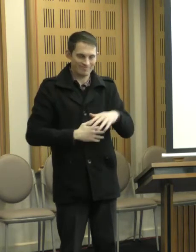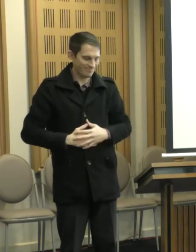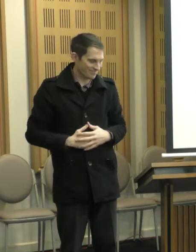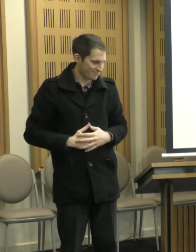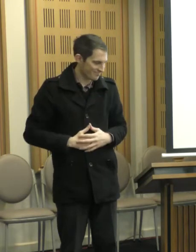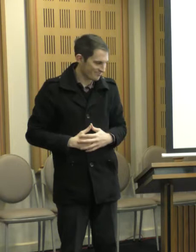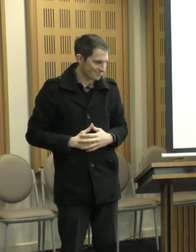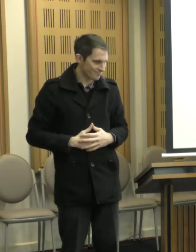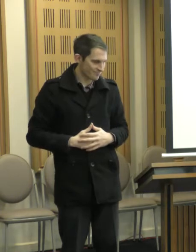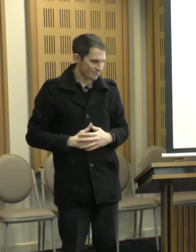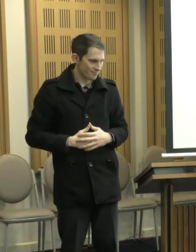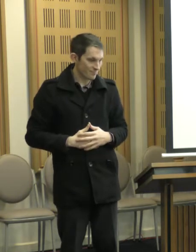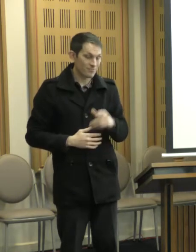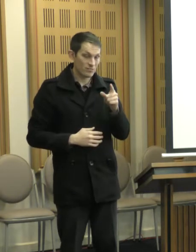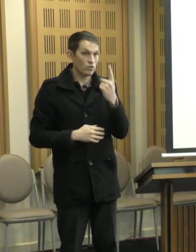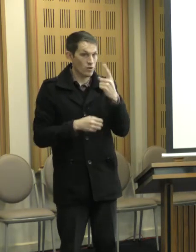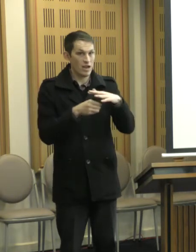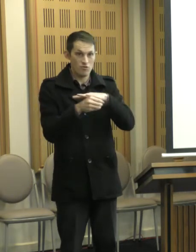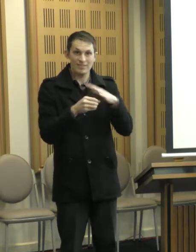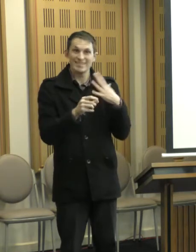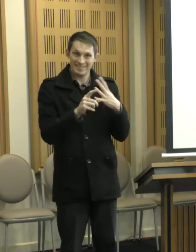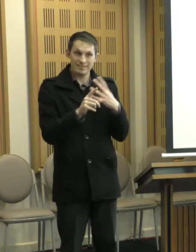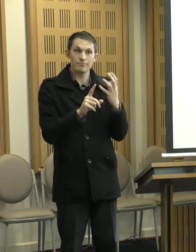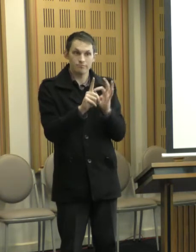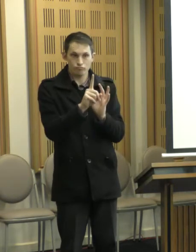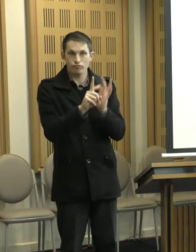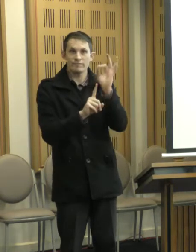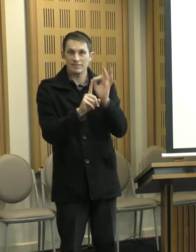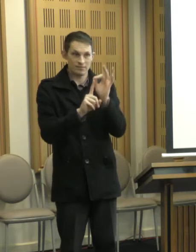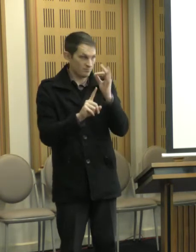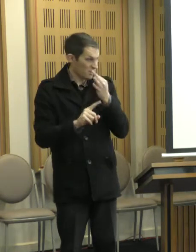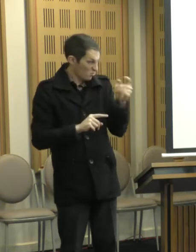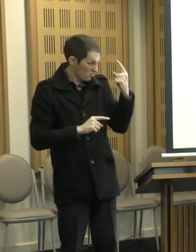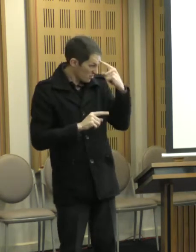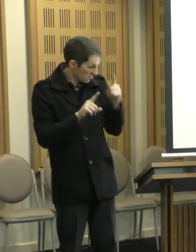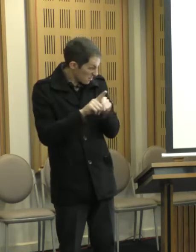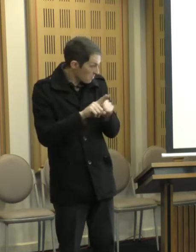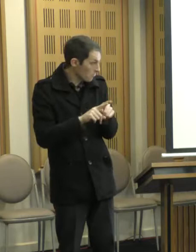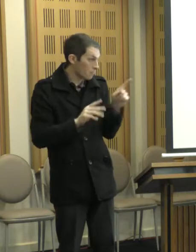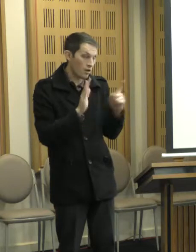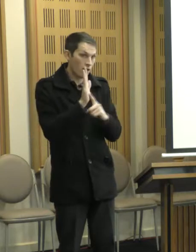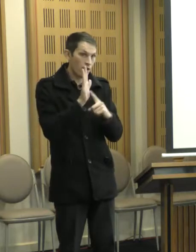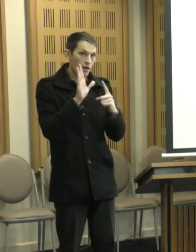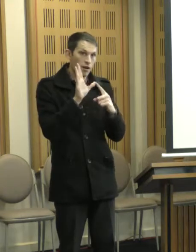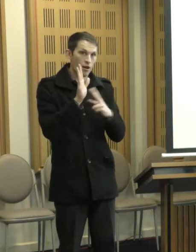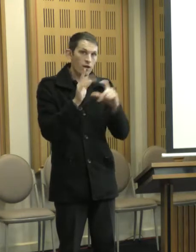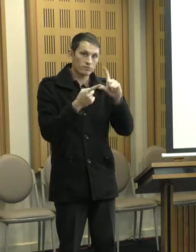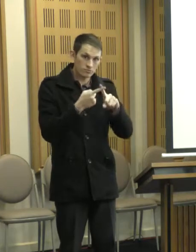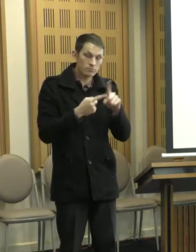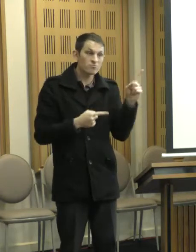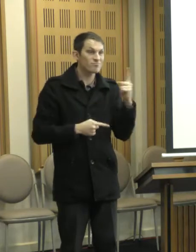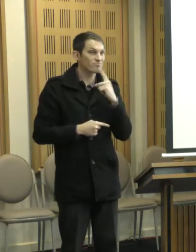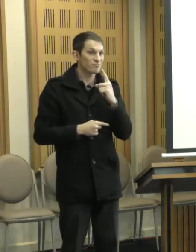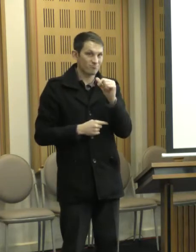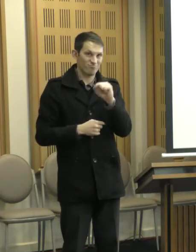I think it's a, a huge area where improvement needs to happen. Do you think so? Oh, absolutely, yeah, it's, it's, there is,